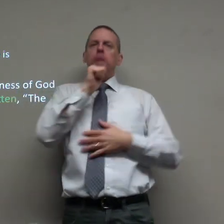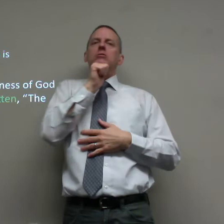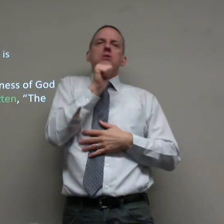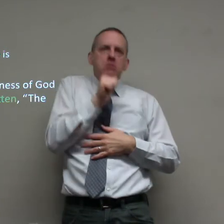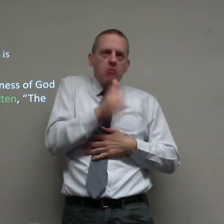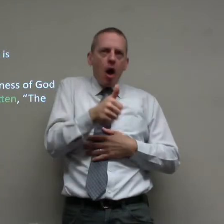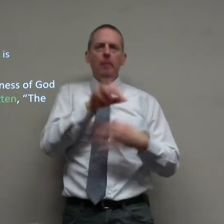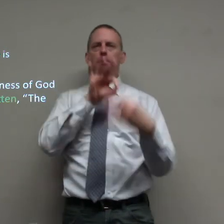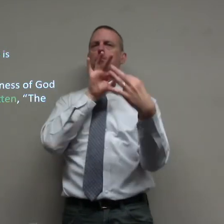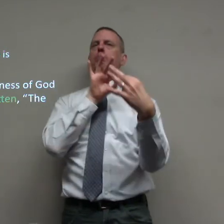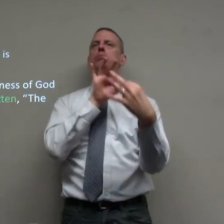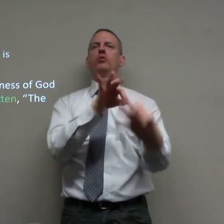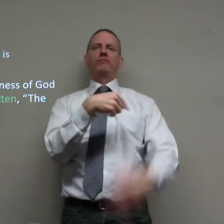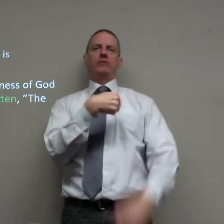I am not perfect